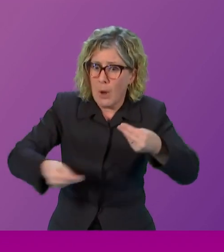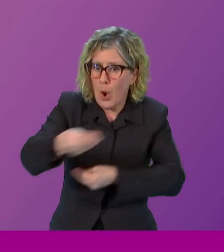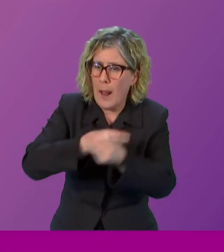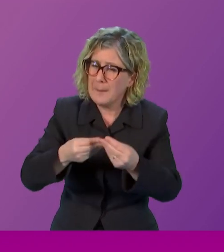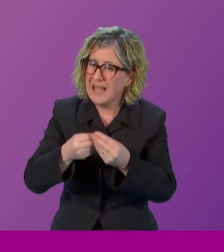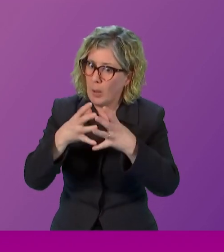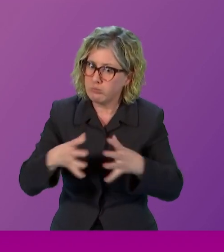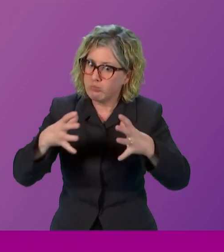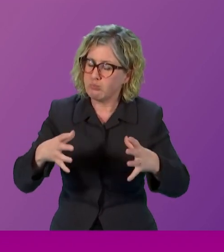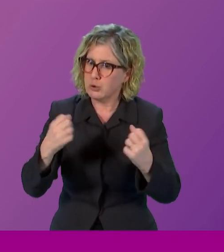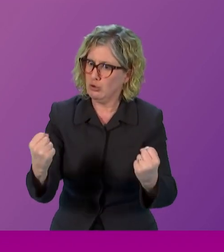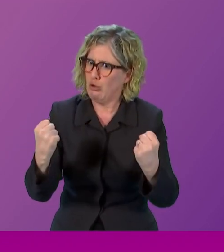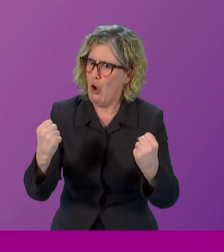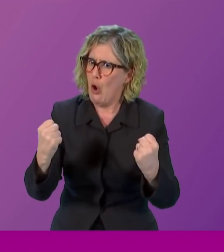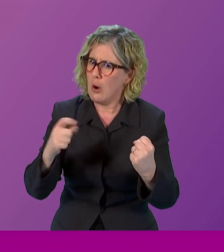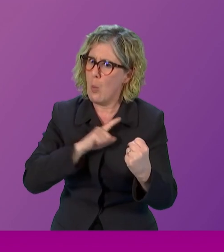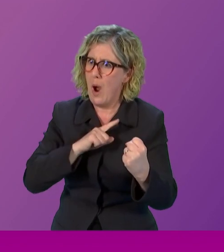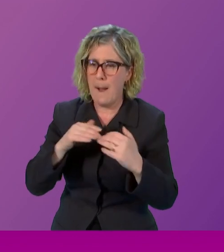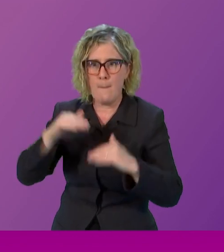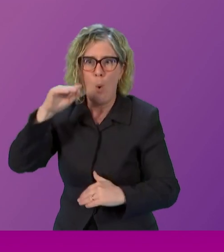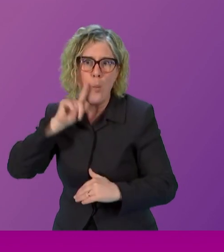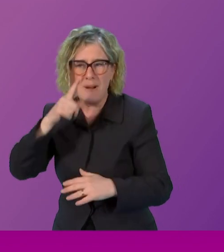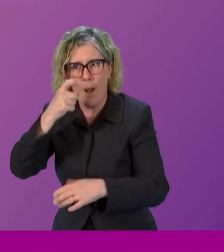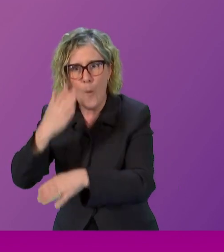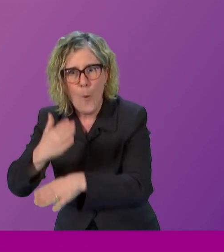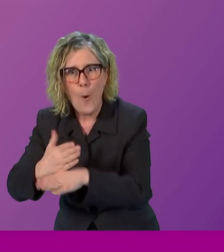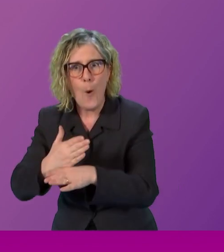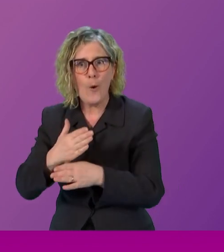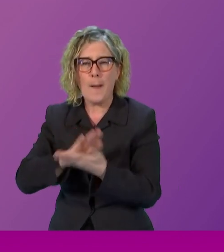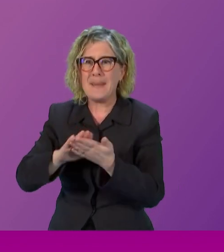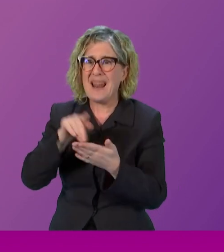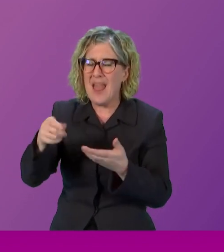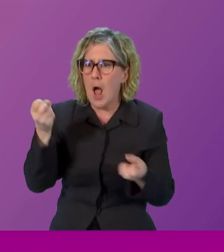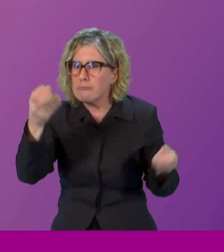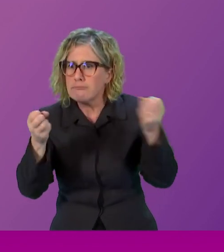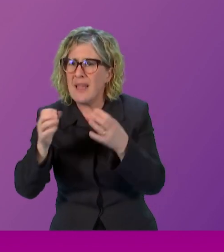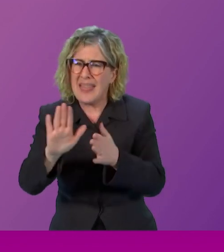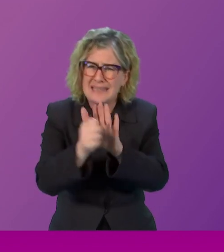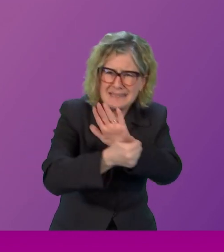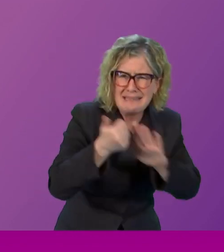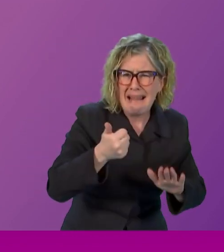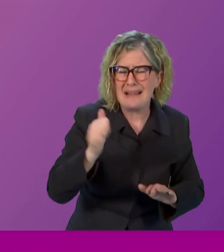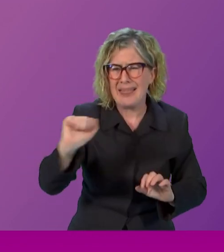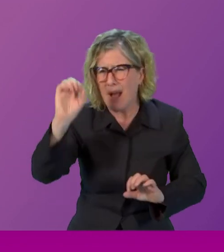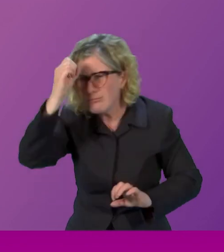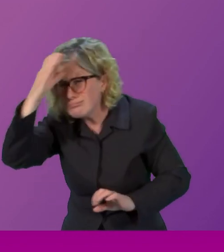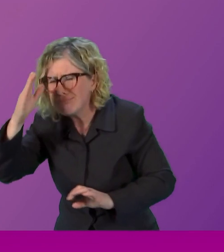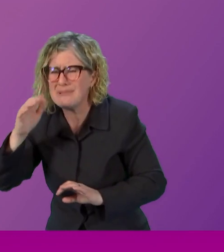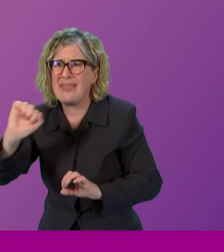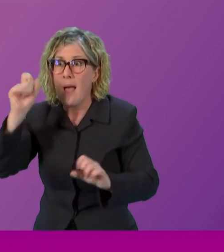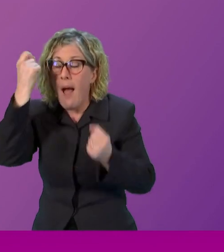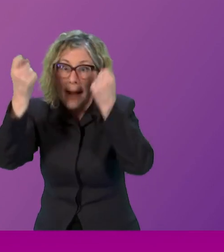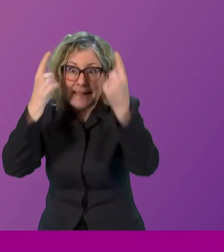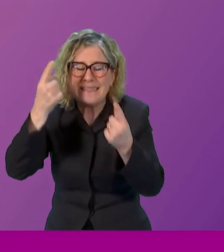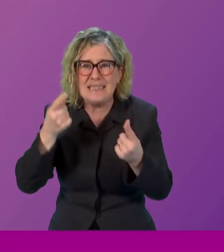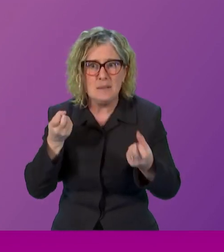and for all of us if women are able to contribute their ideas skills talents in the workplace and again we've